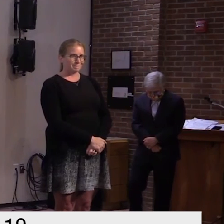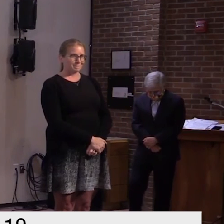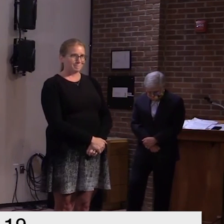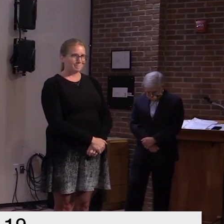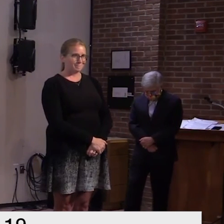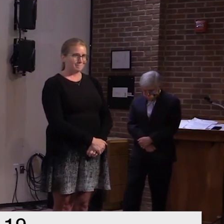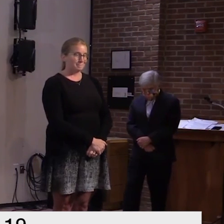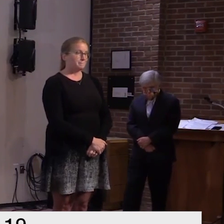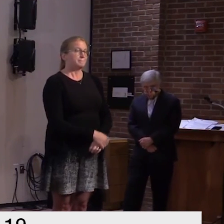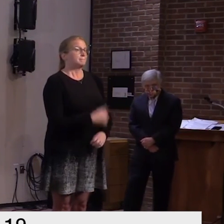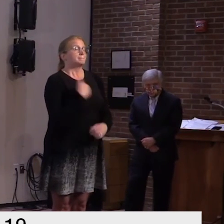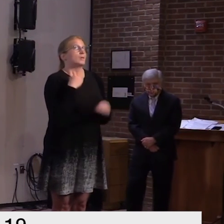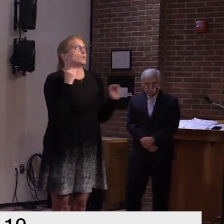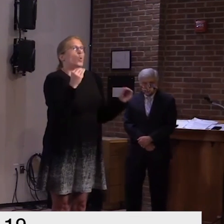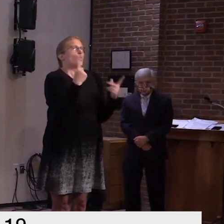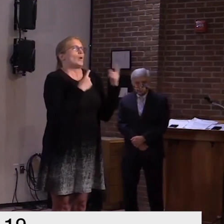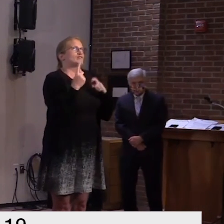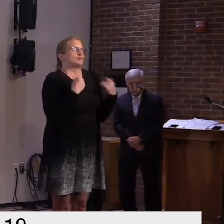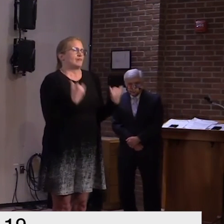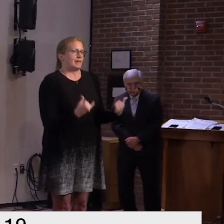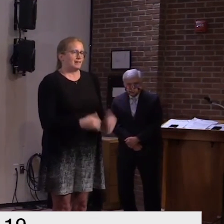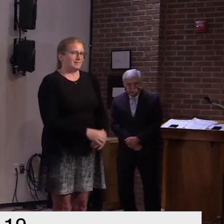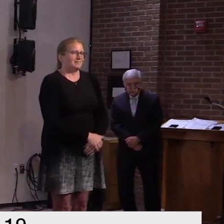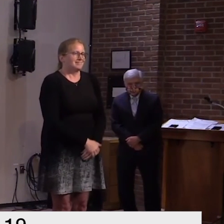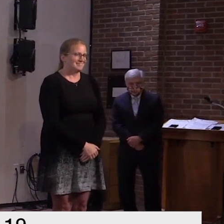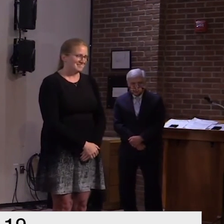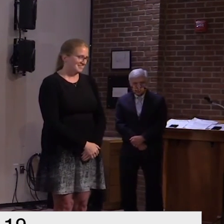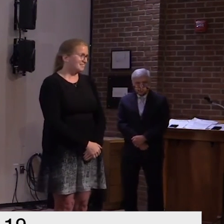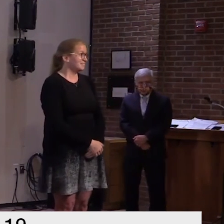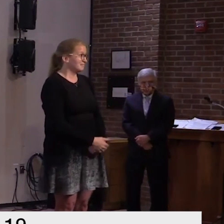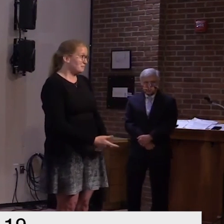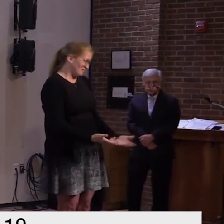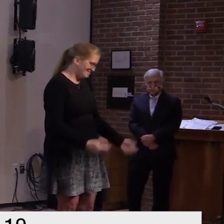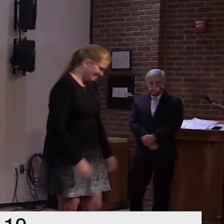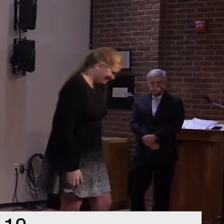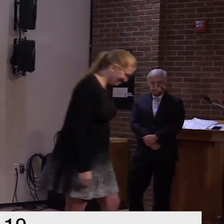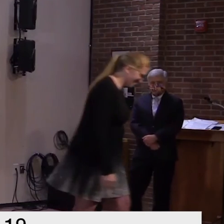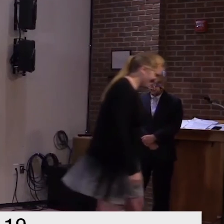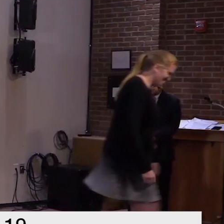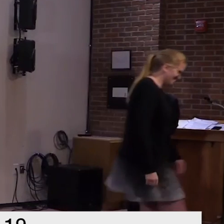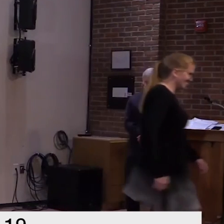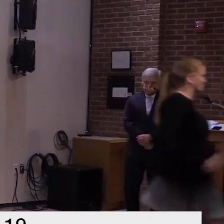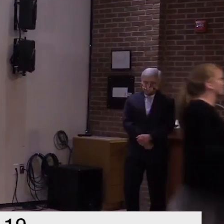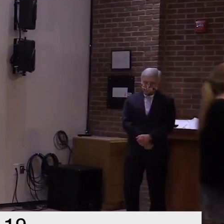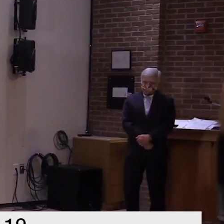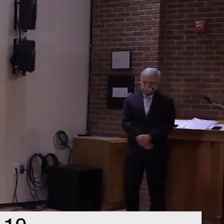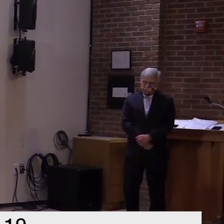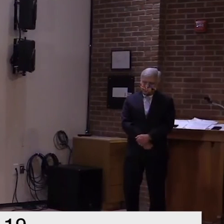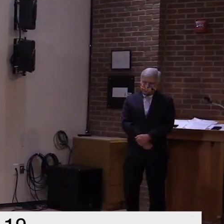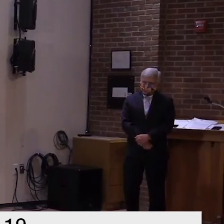i have no questions at this time thank you thanks ed maria washington post